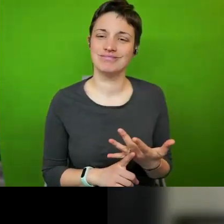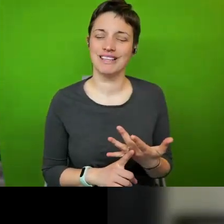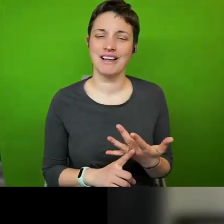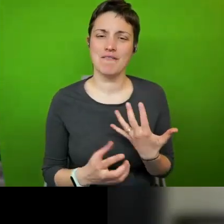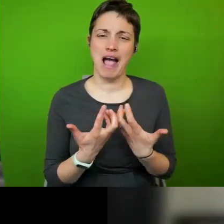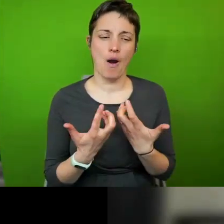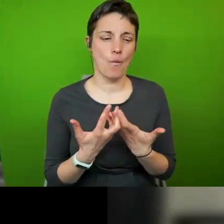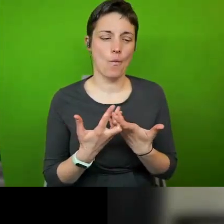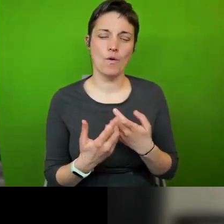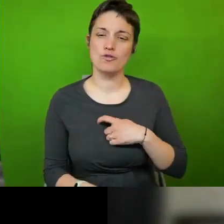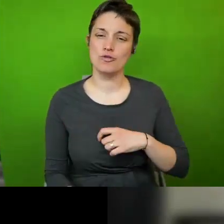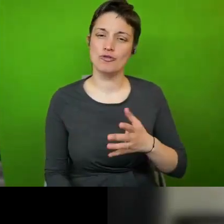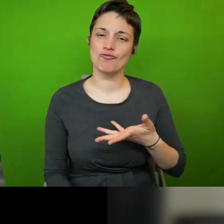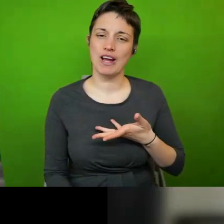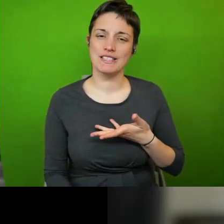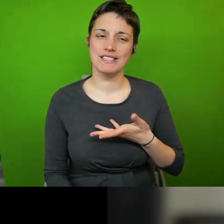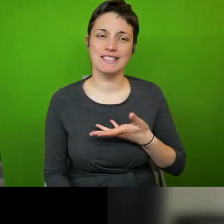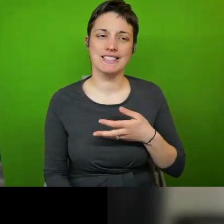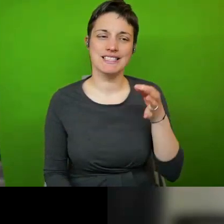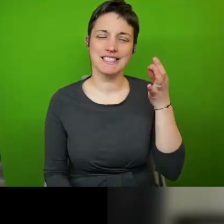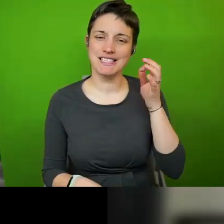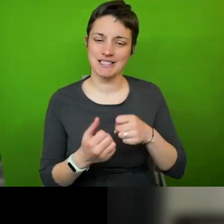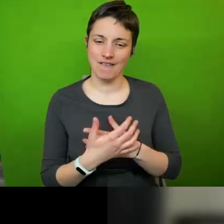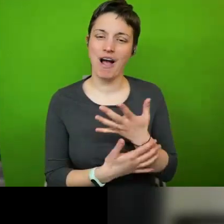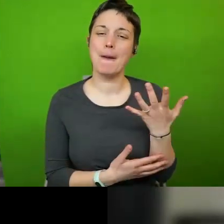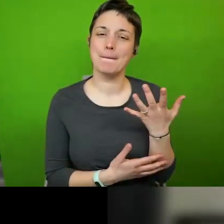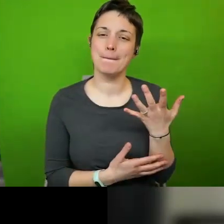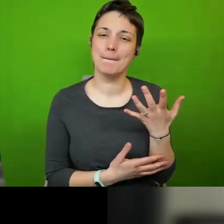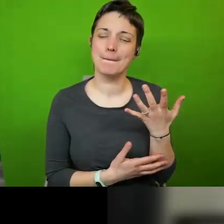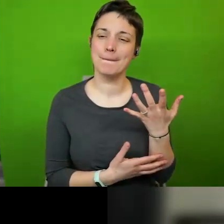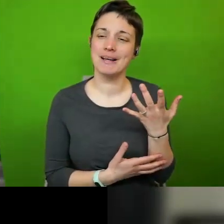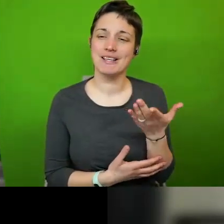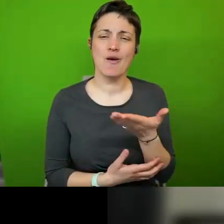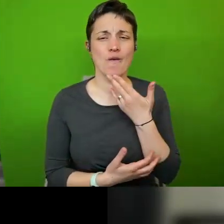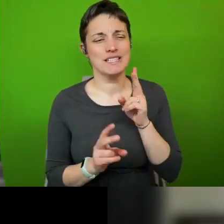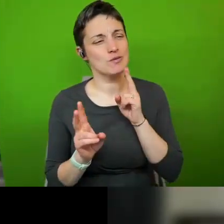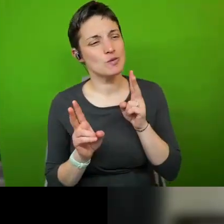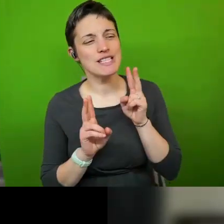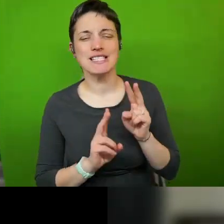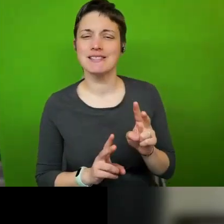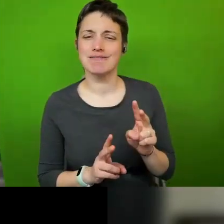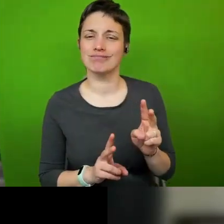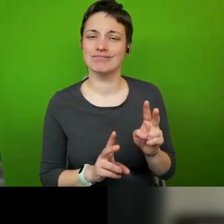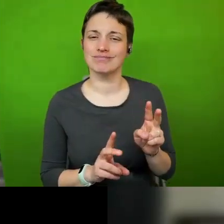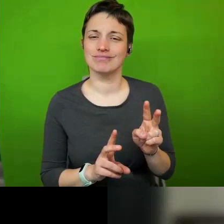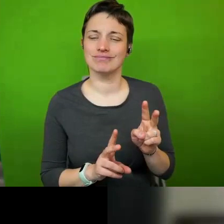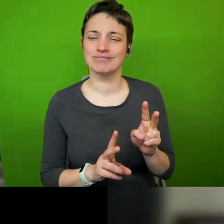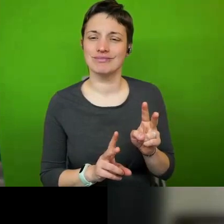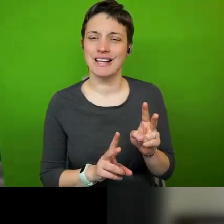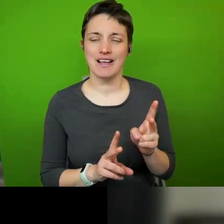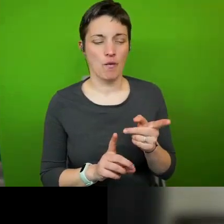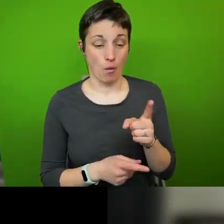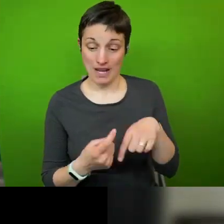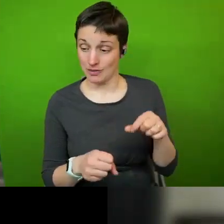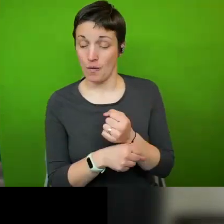developed it's great for us to be able to see that what we're doing here is part of part of that community